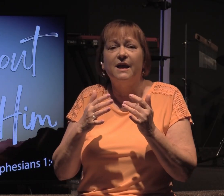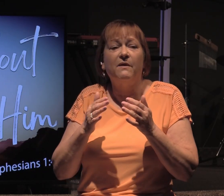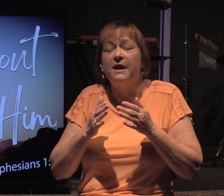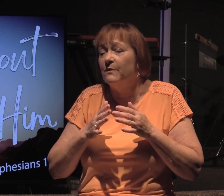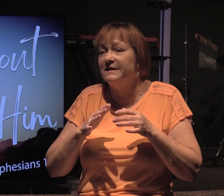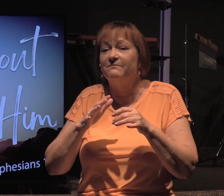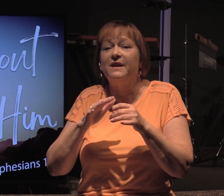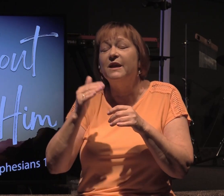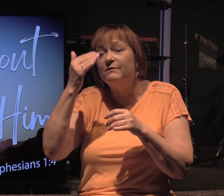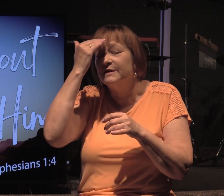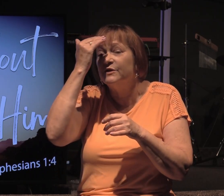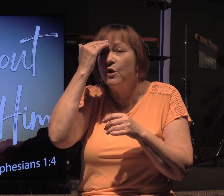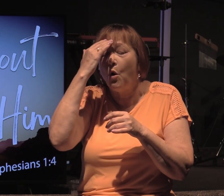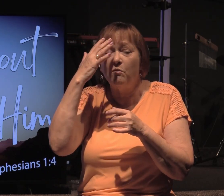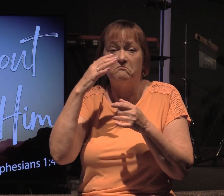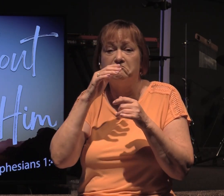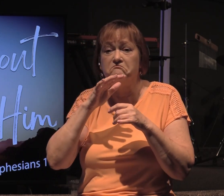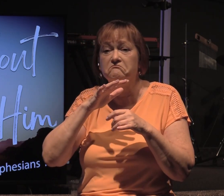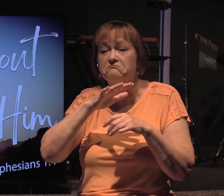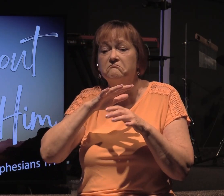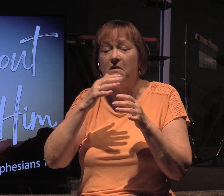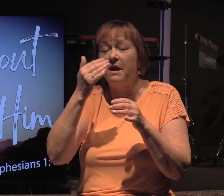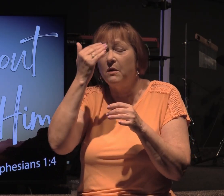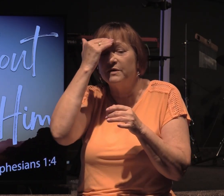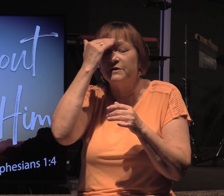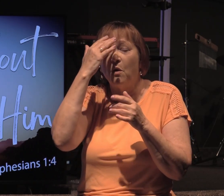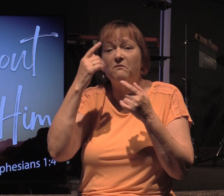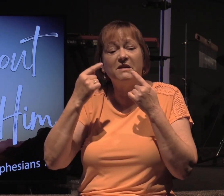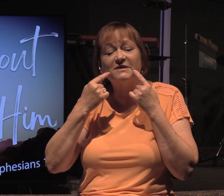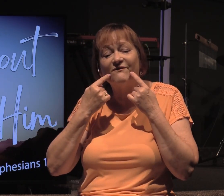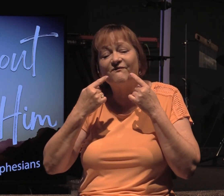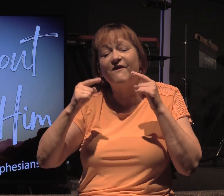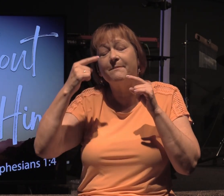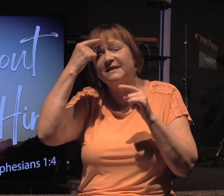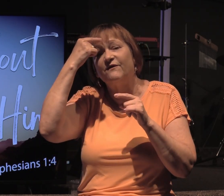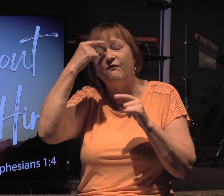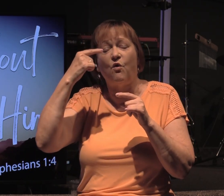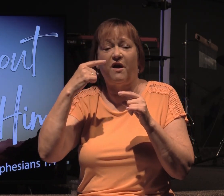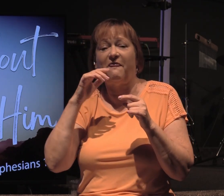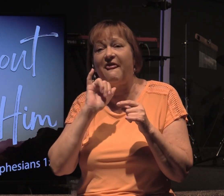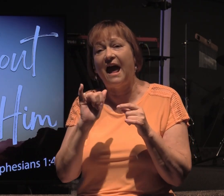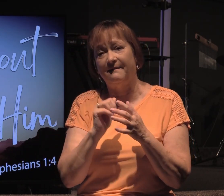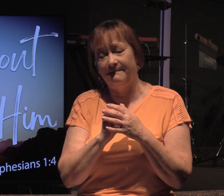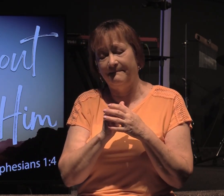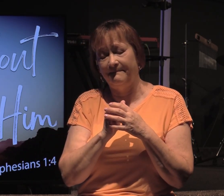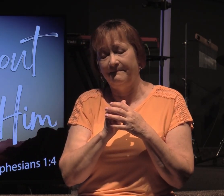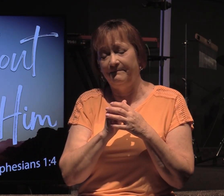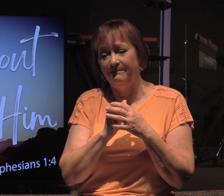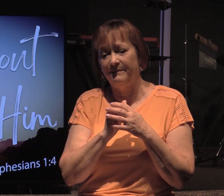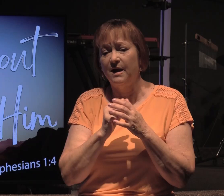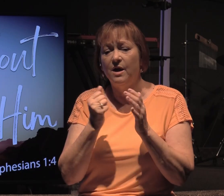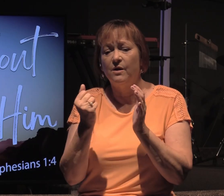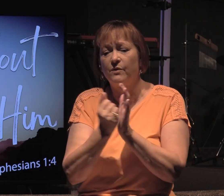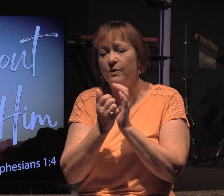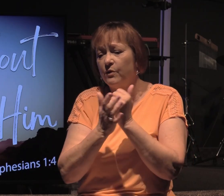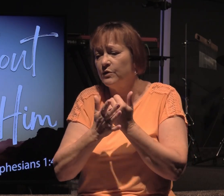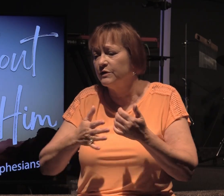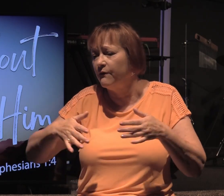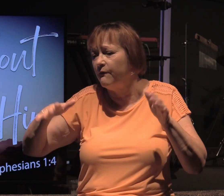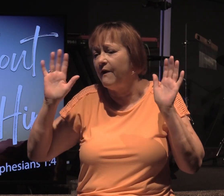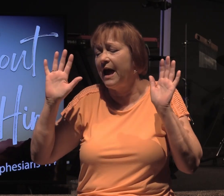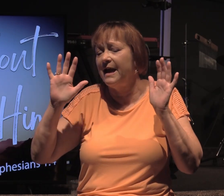Christian converts, and he was feared. The crucified, buried, and resurrected